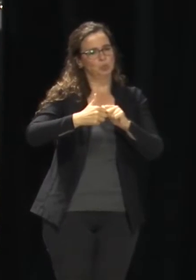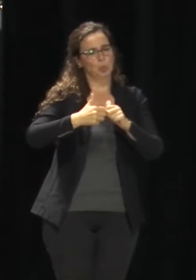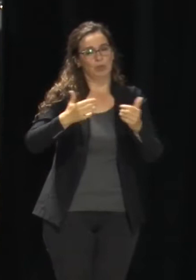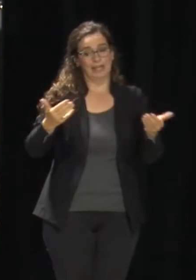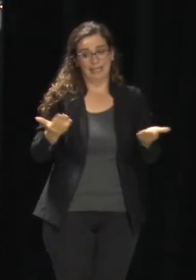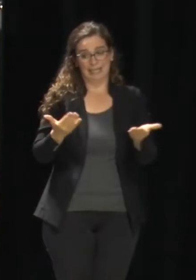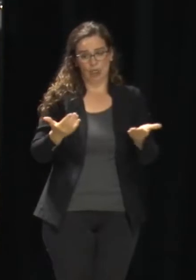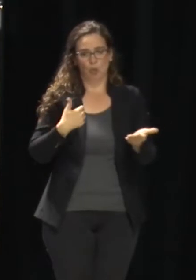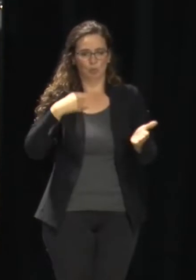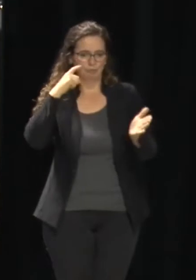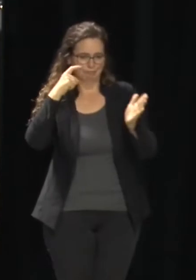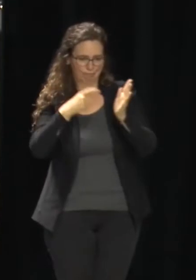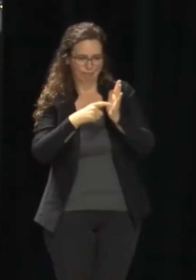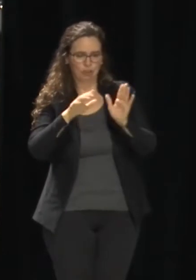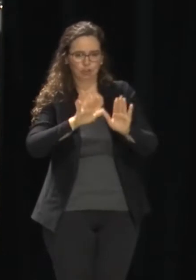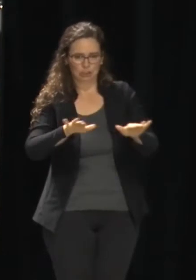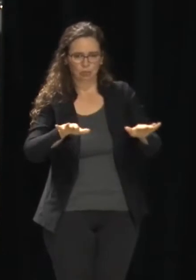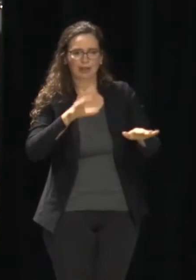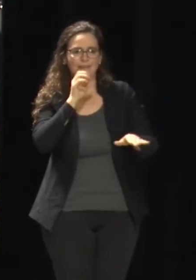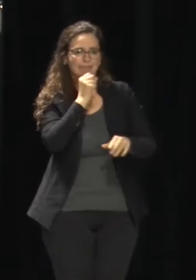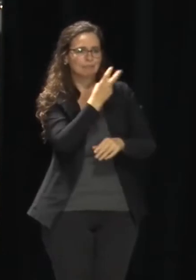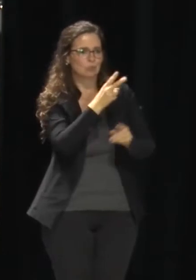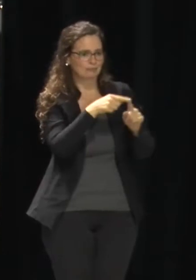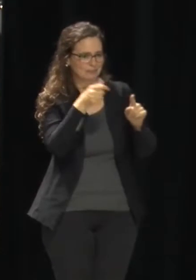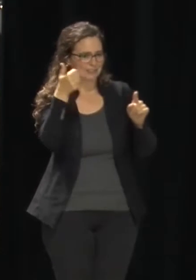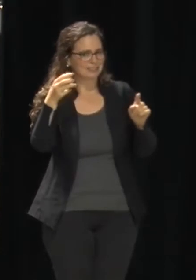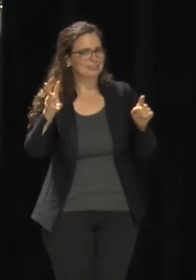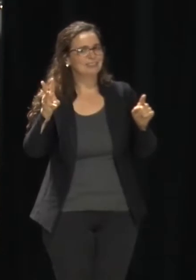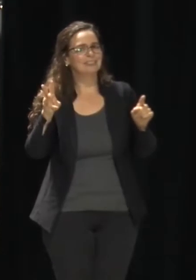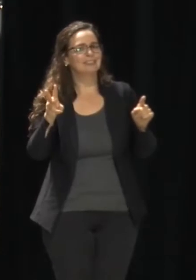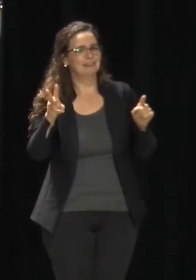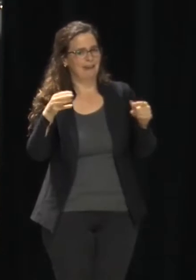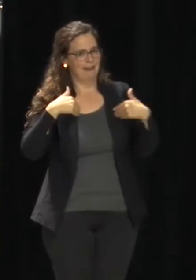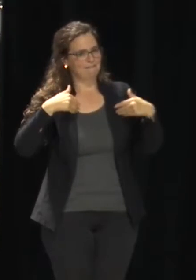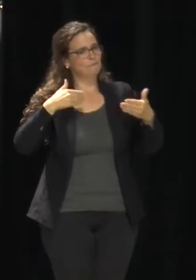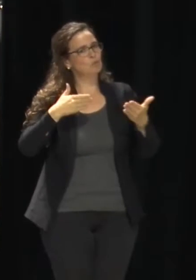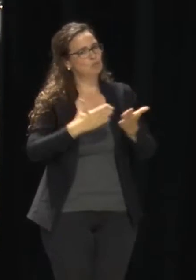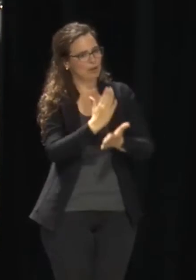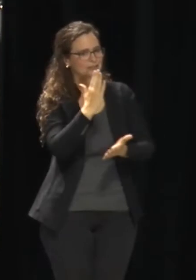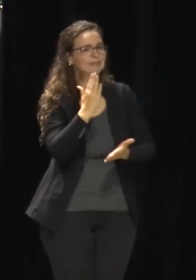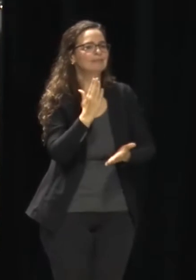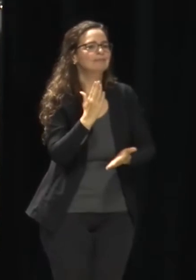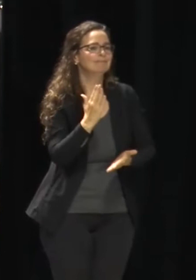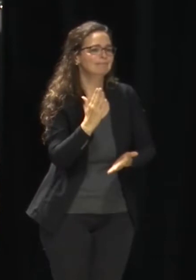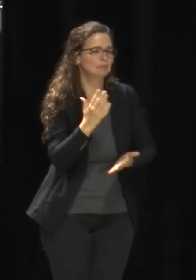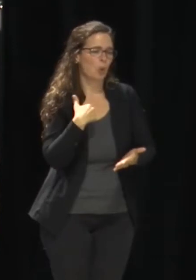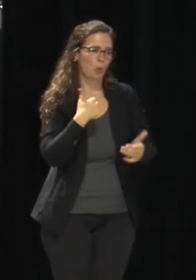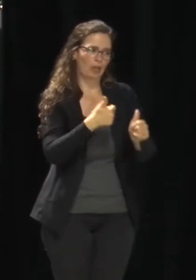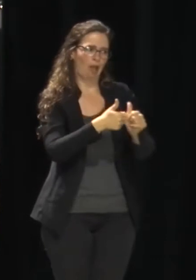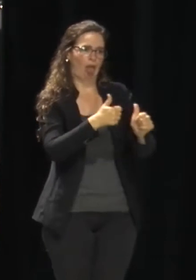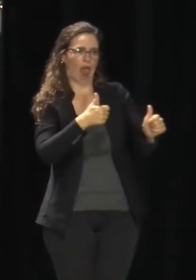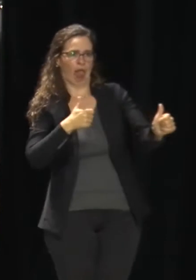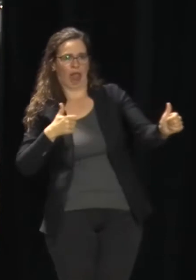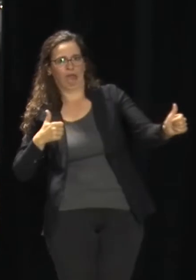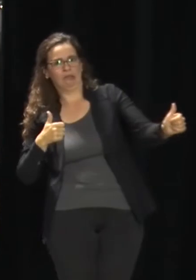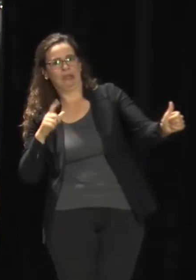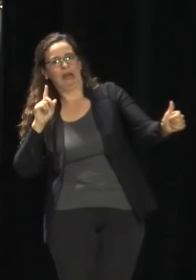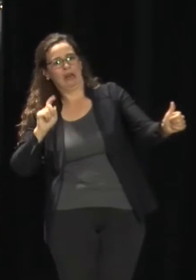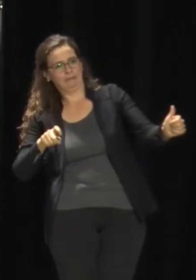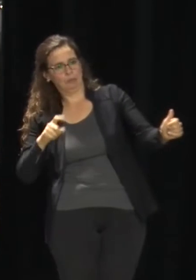backed up. That's why we can't have people just showing up at the site as one of the reasons. That's why we need the appointments.